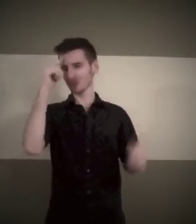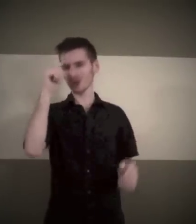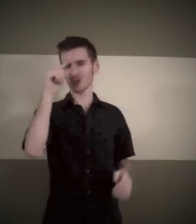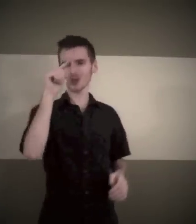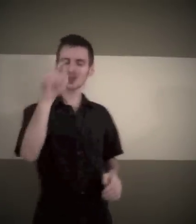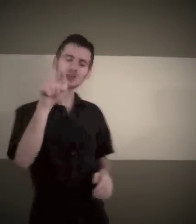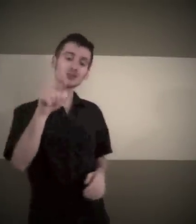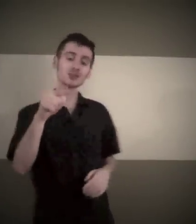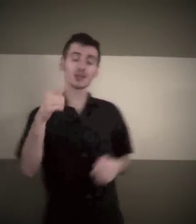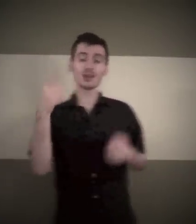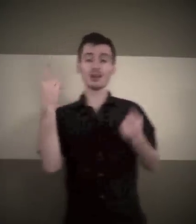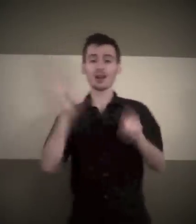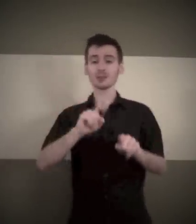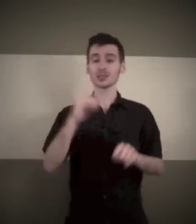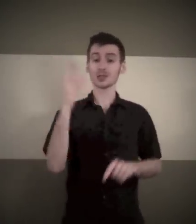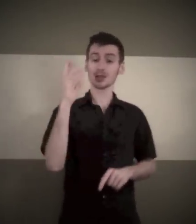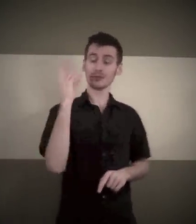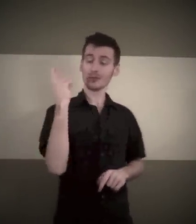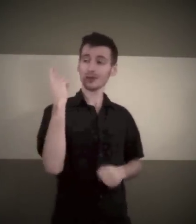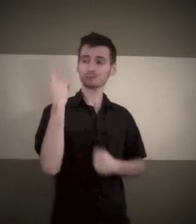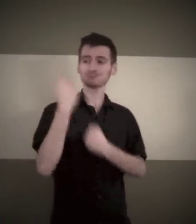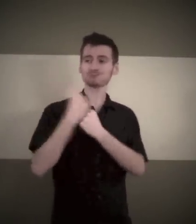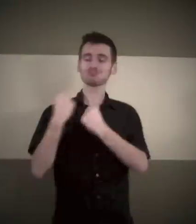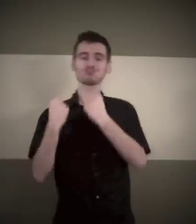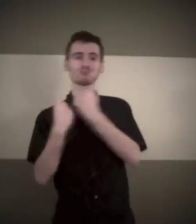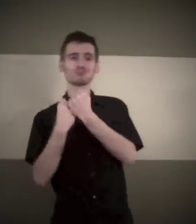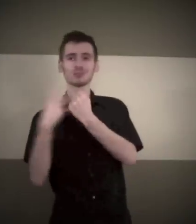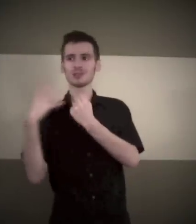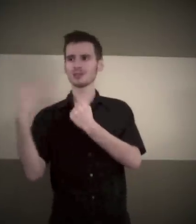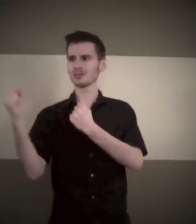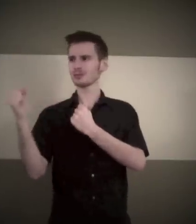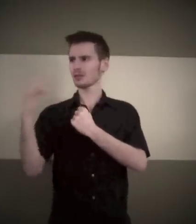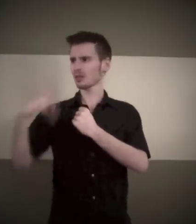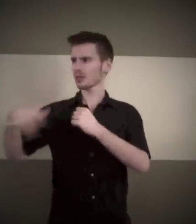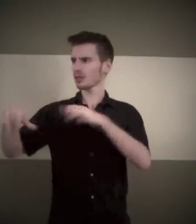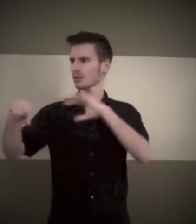Hope if everybody runs, you choose to stay